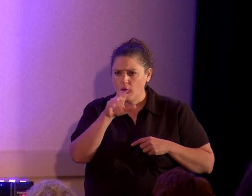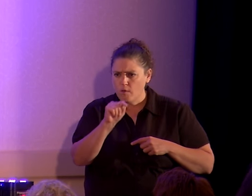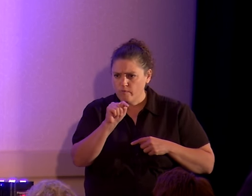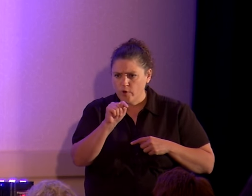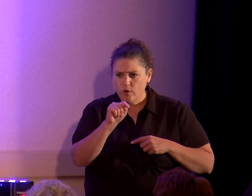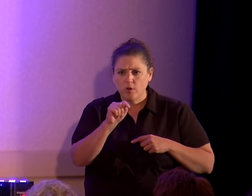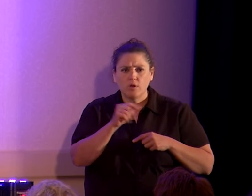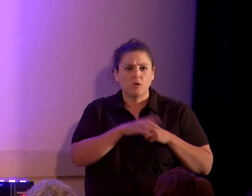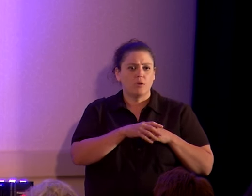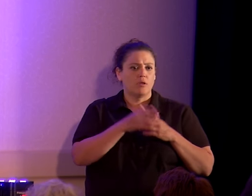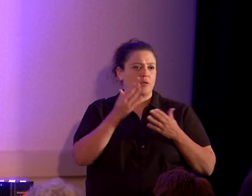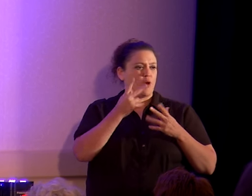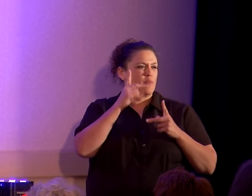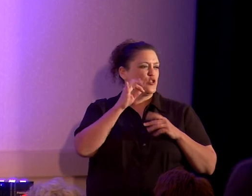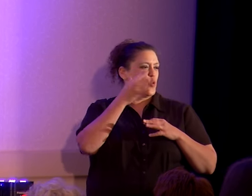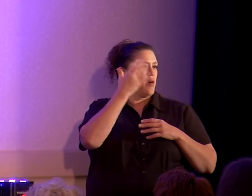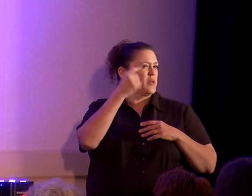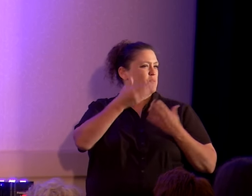off because you all know Ray better.